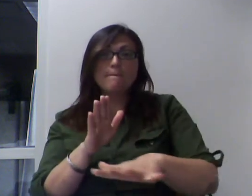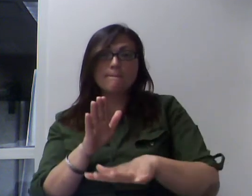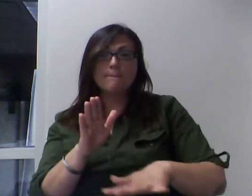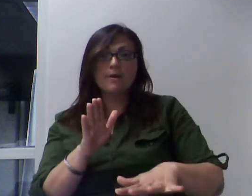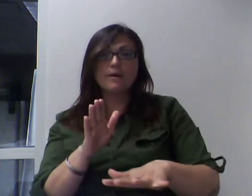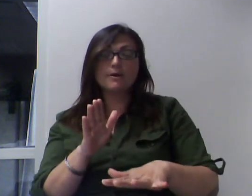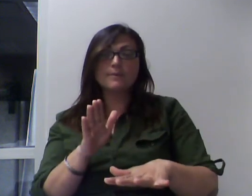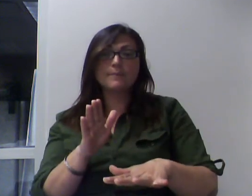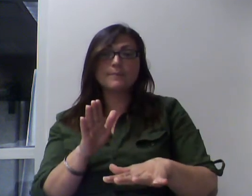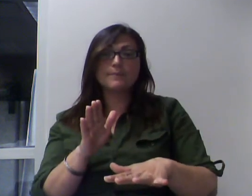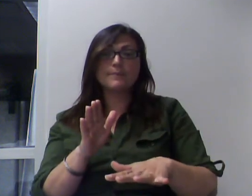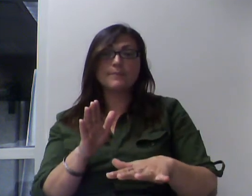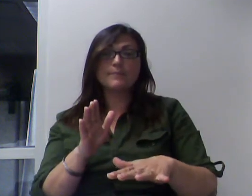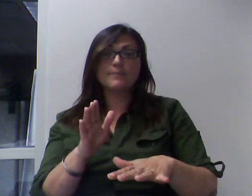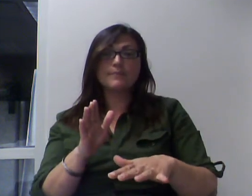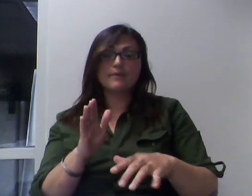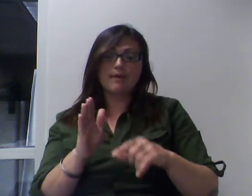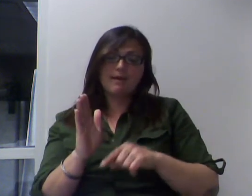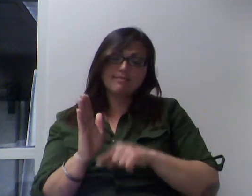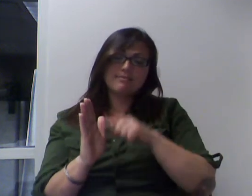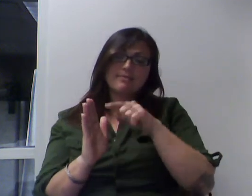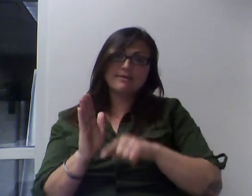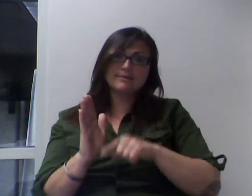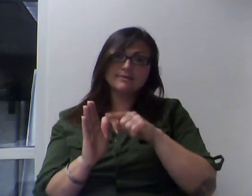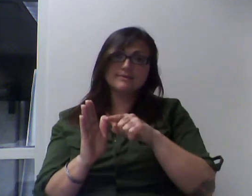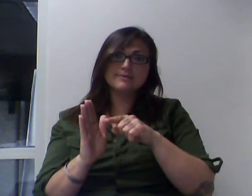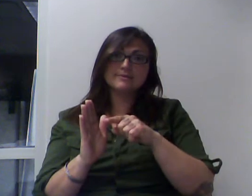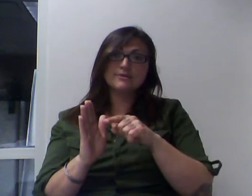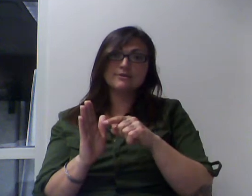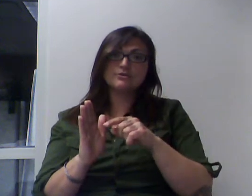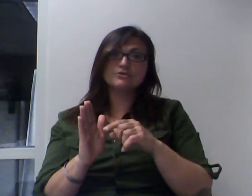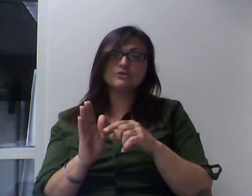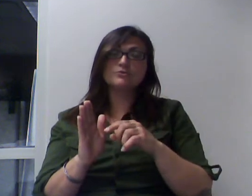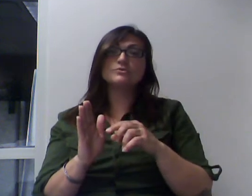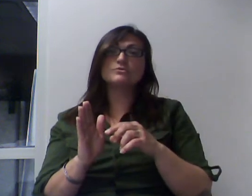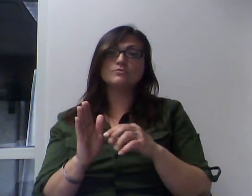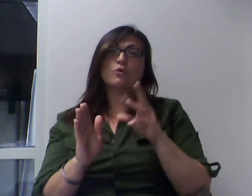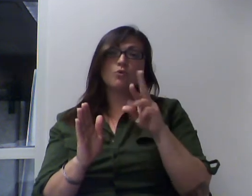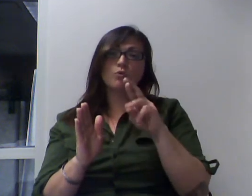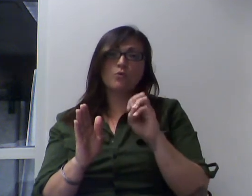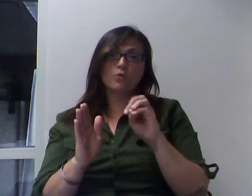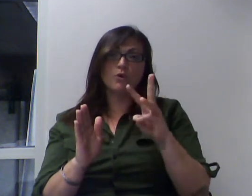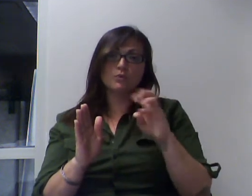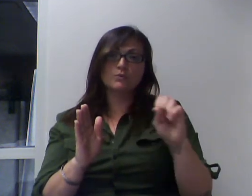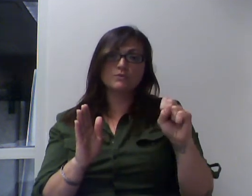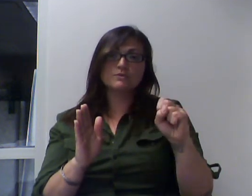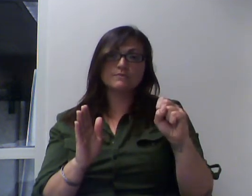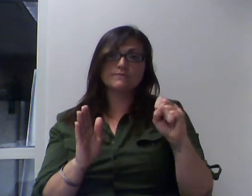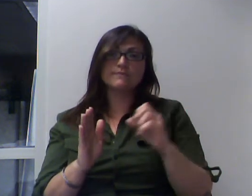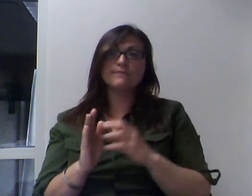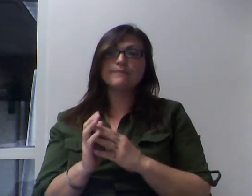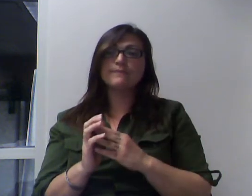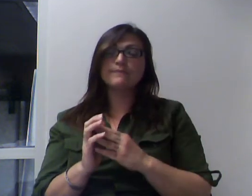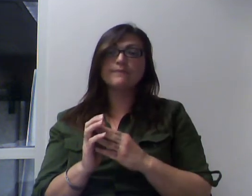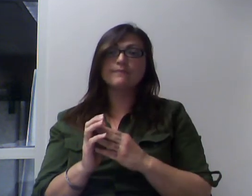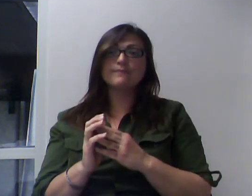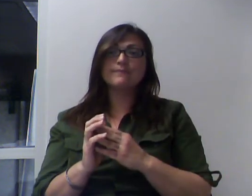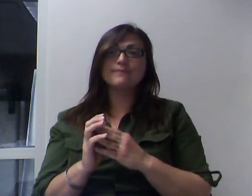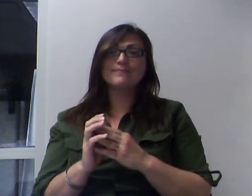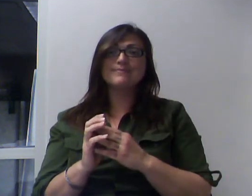us how many of those layers we'll stack up. We're going to have an opportunity now to practice with the formulas that we have on the board.